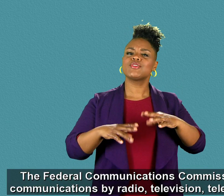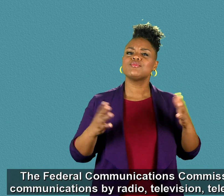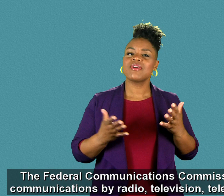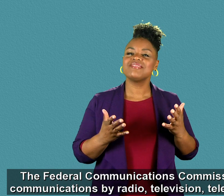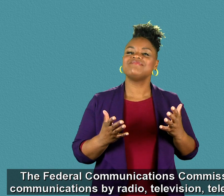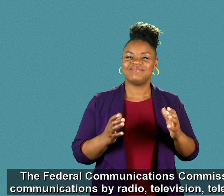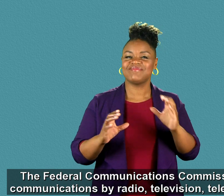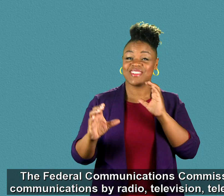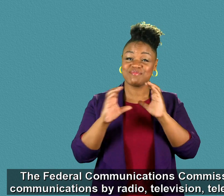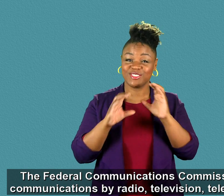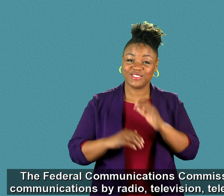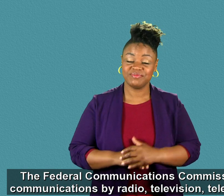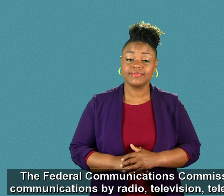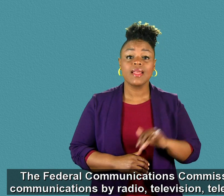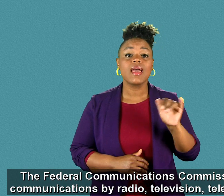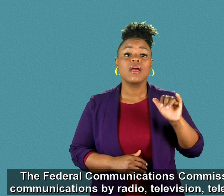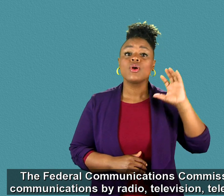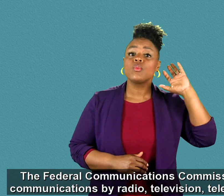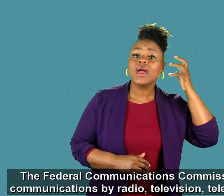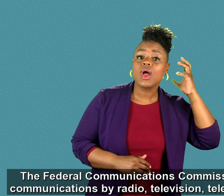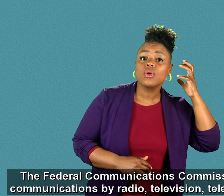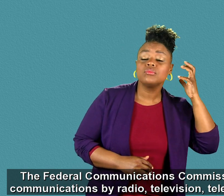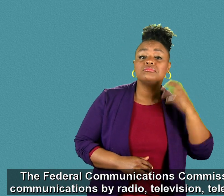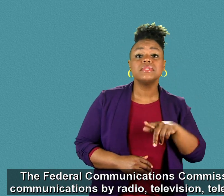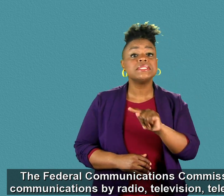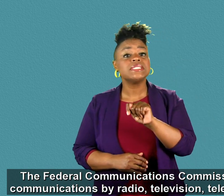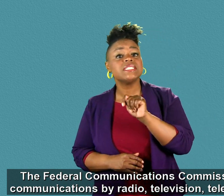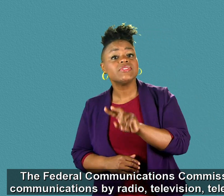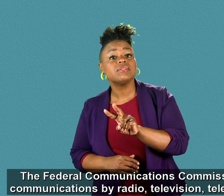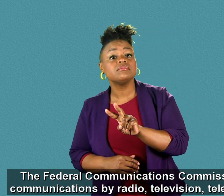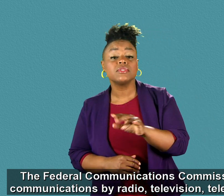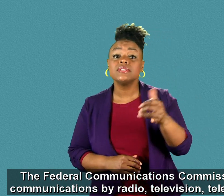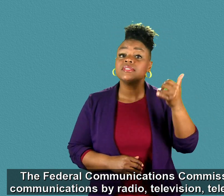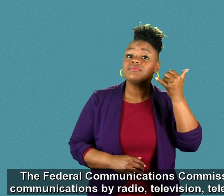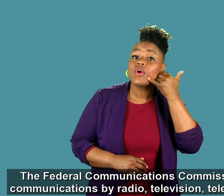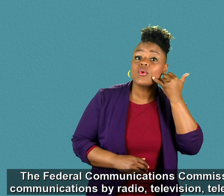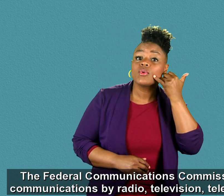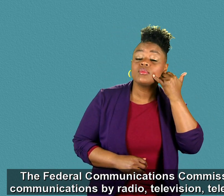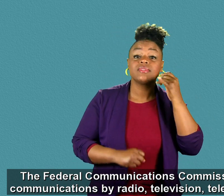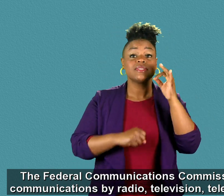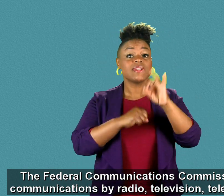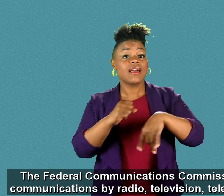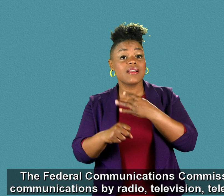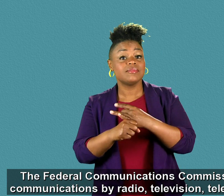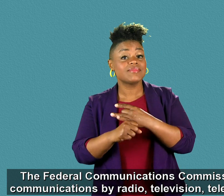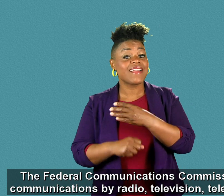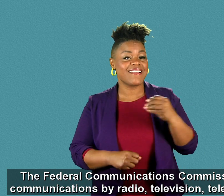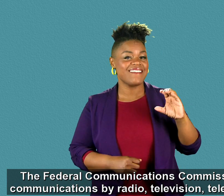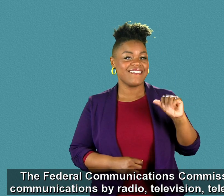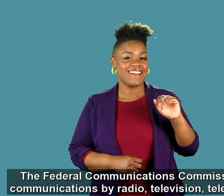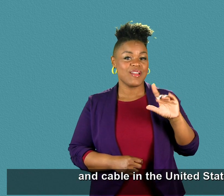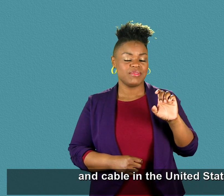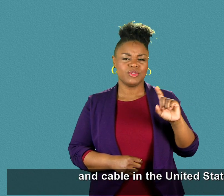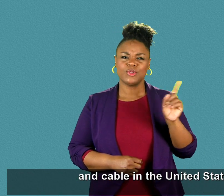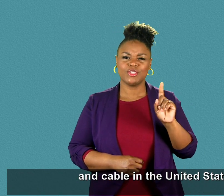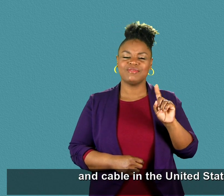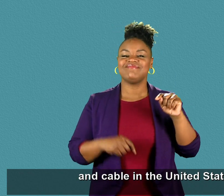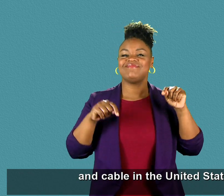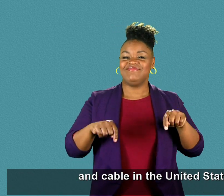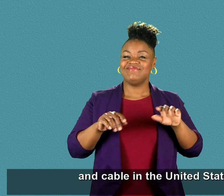regulates communications by radio, television, telephone, satellite, and cable in